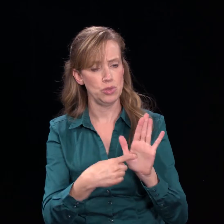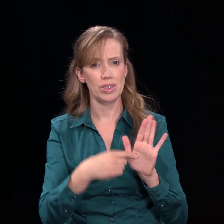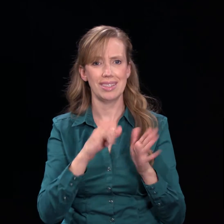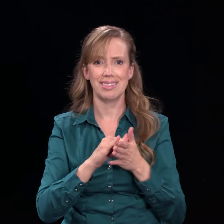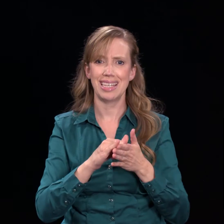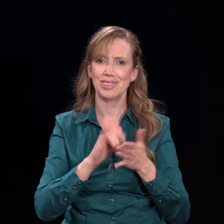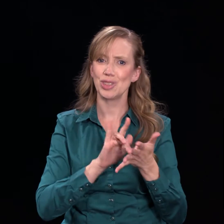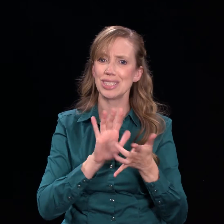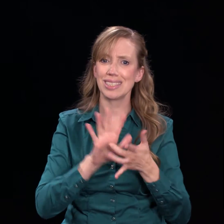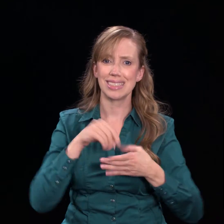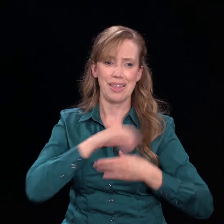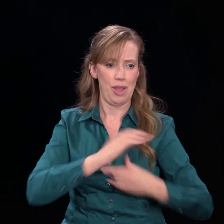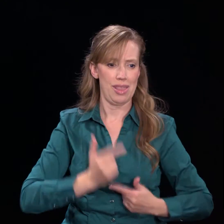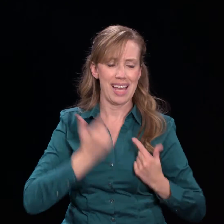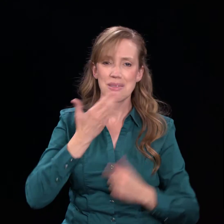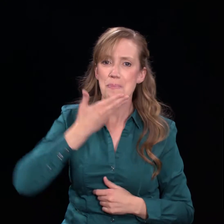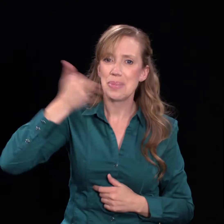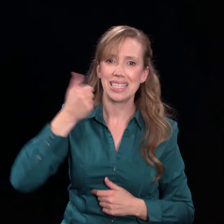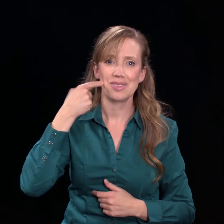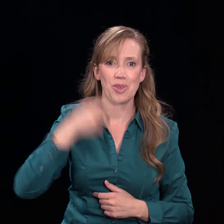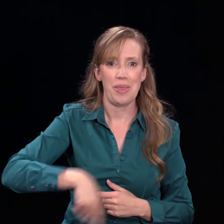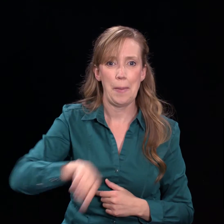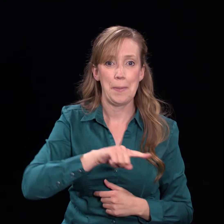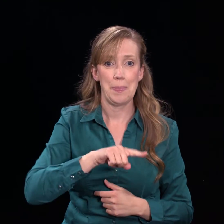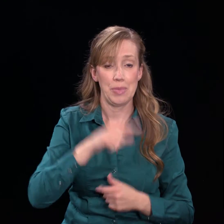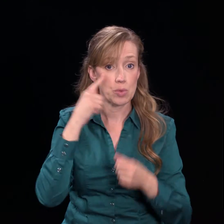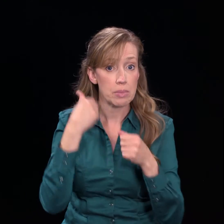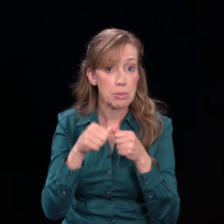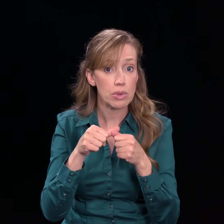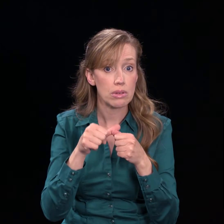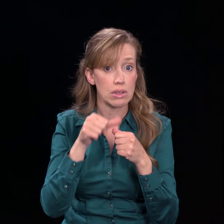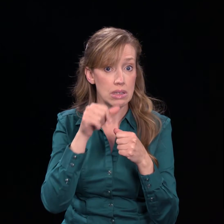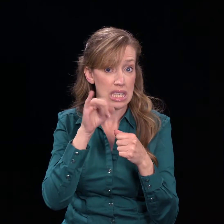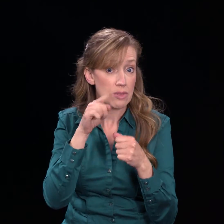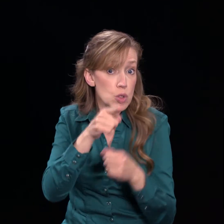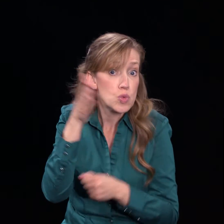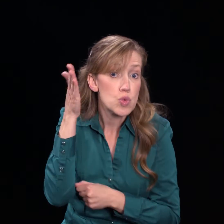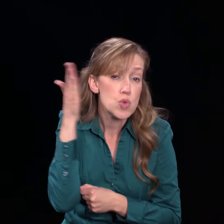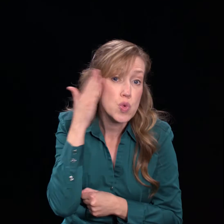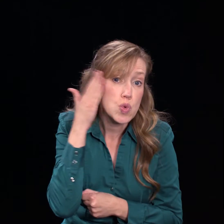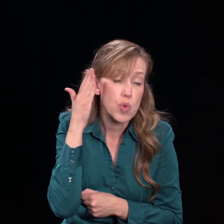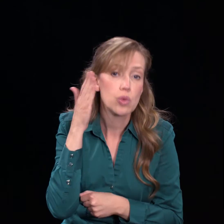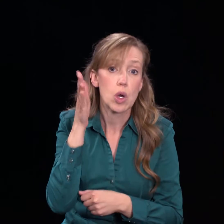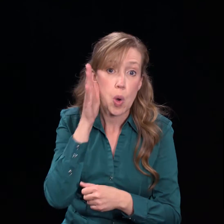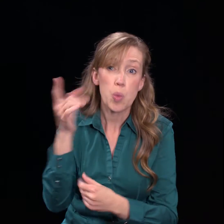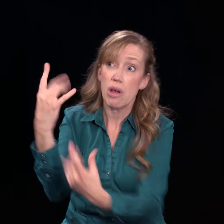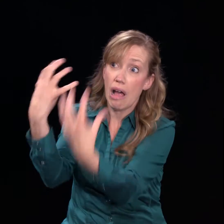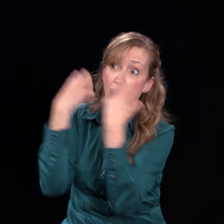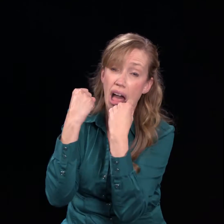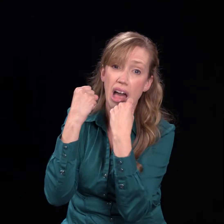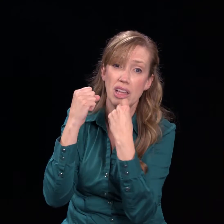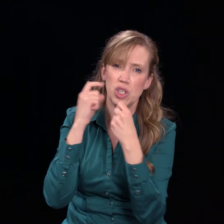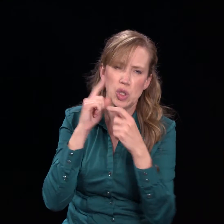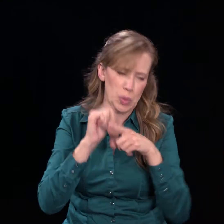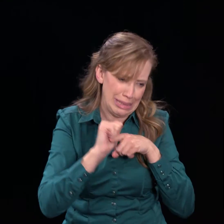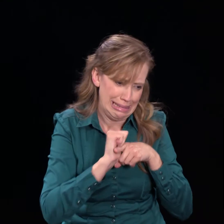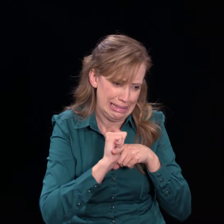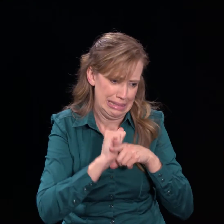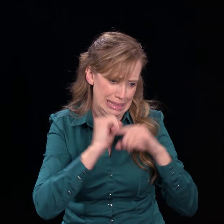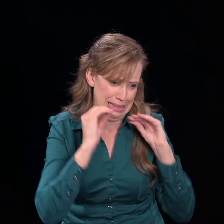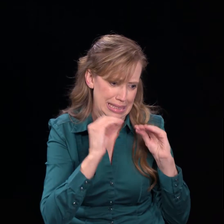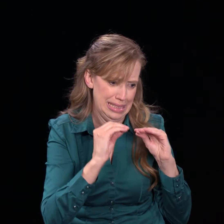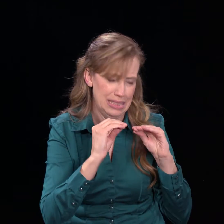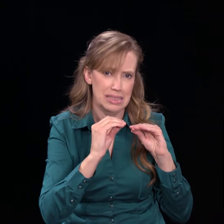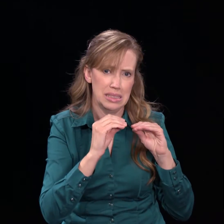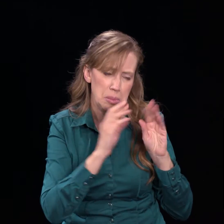life is the best thing they could do? Now remember, if the Babylonians were coming for your kids, you'd strive, you'd agonize, you'd pray like mad, you'd do everything